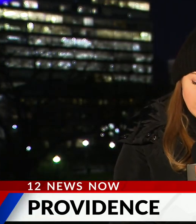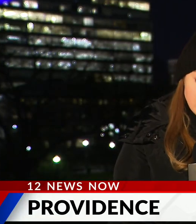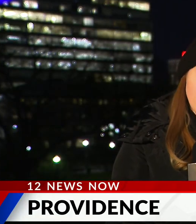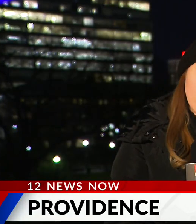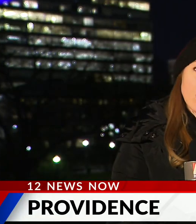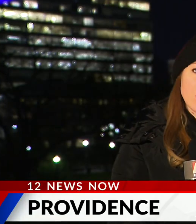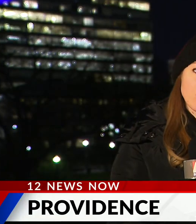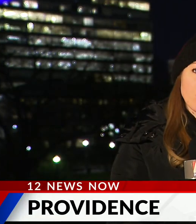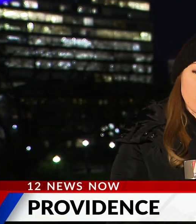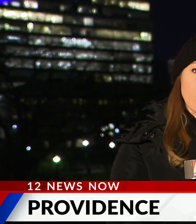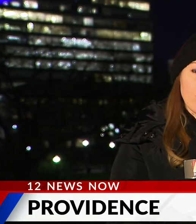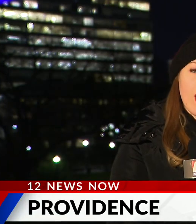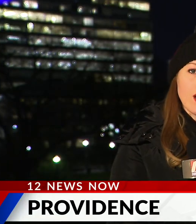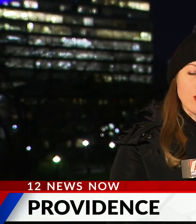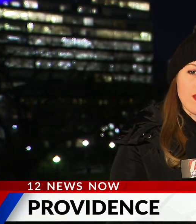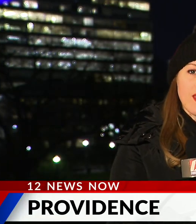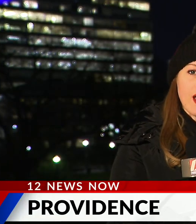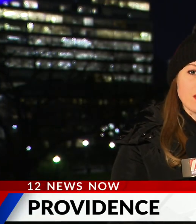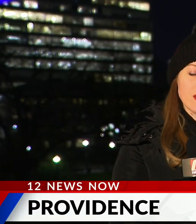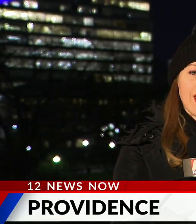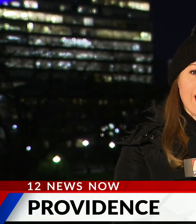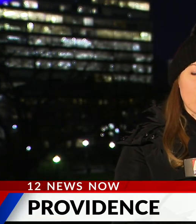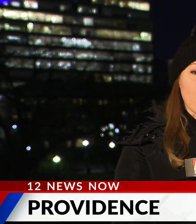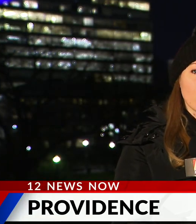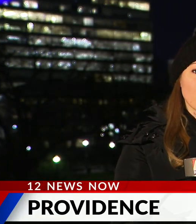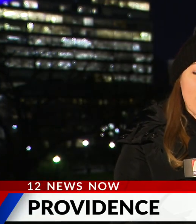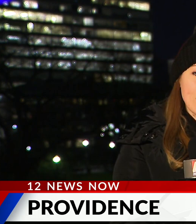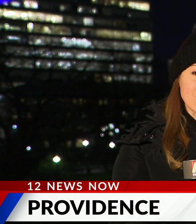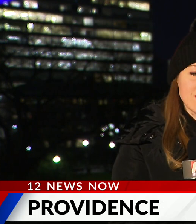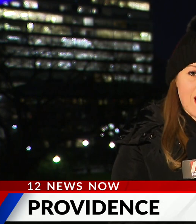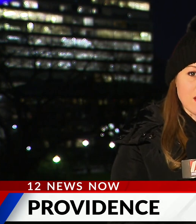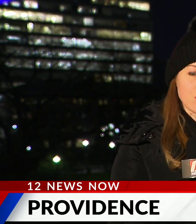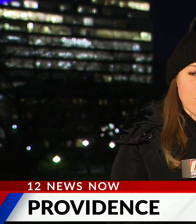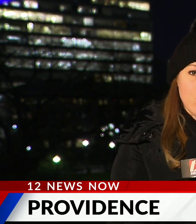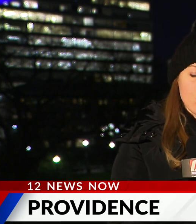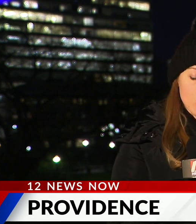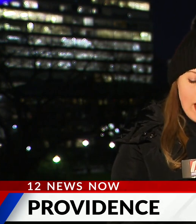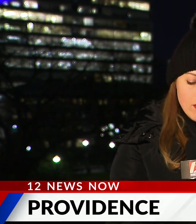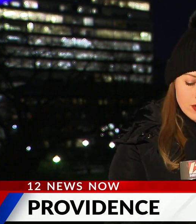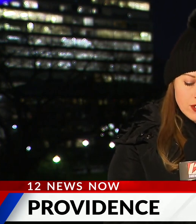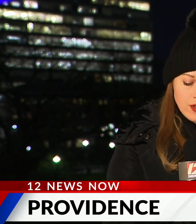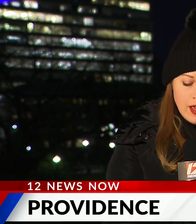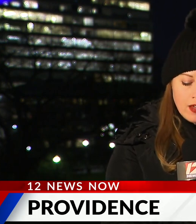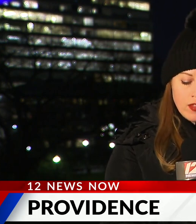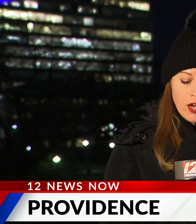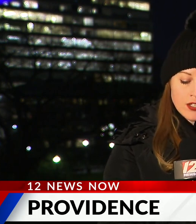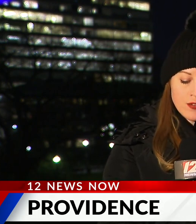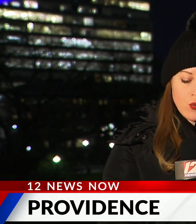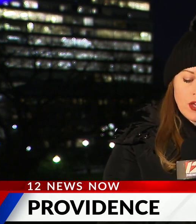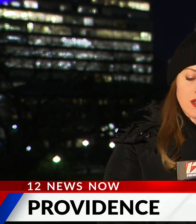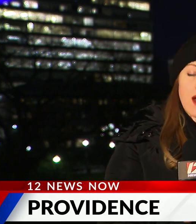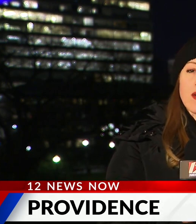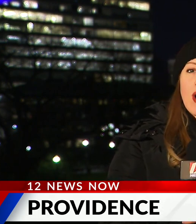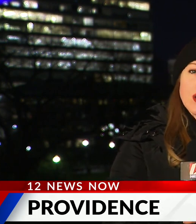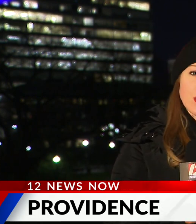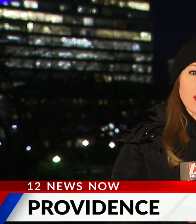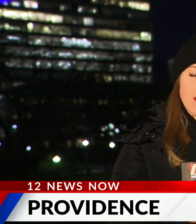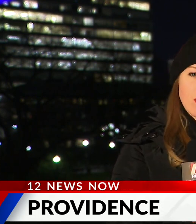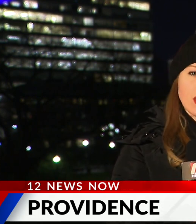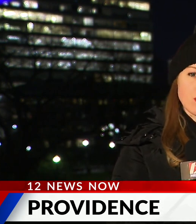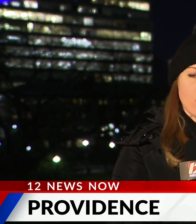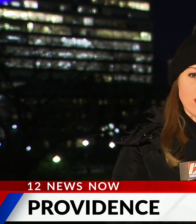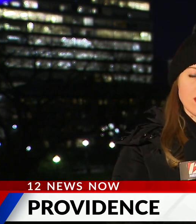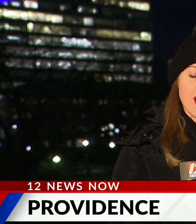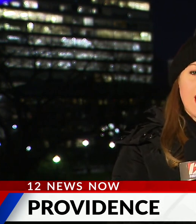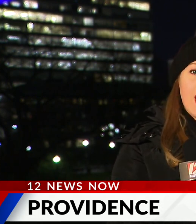The state will also distribute 100,000 at-home rapid tests throughout the state in the next few weeks. The governor also